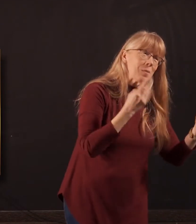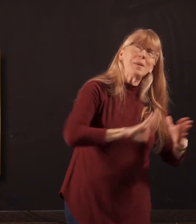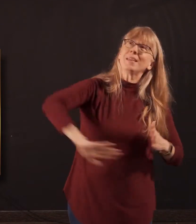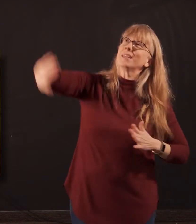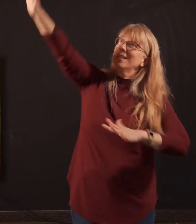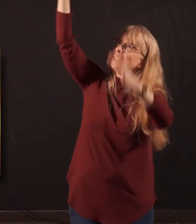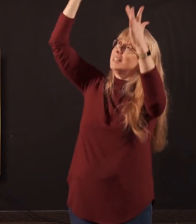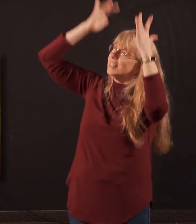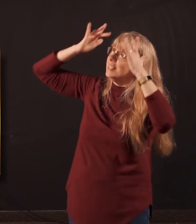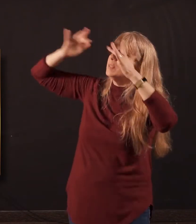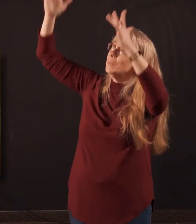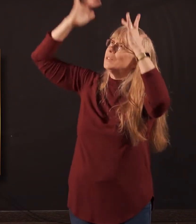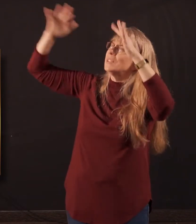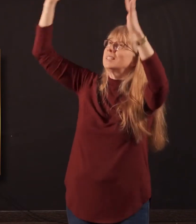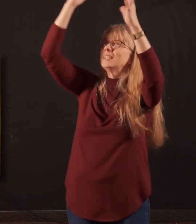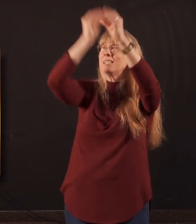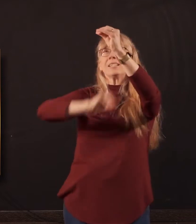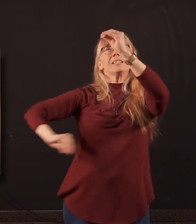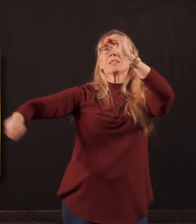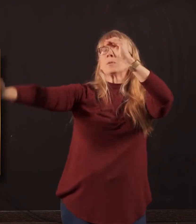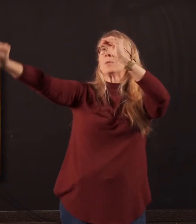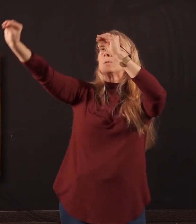many, His mercy is more.